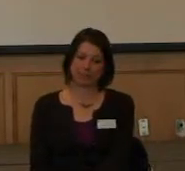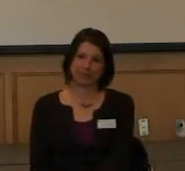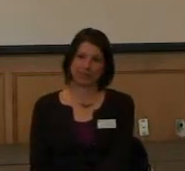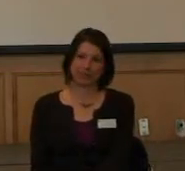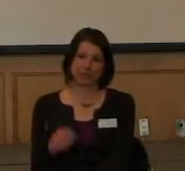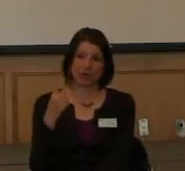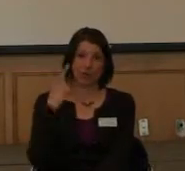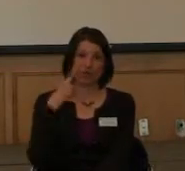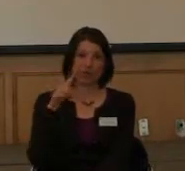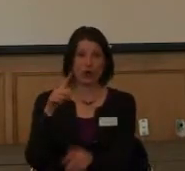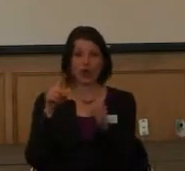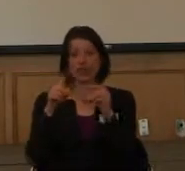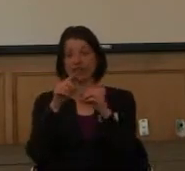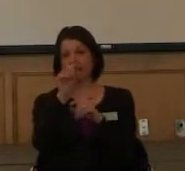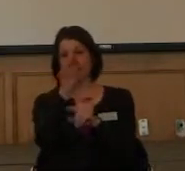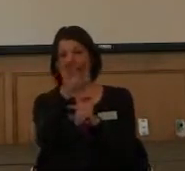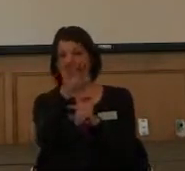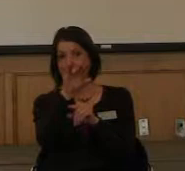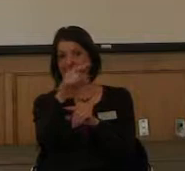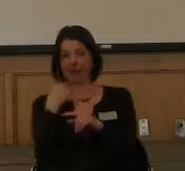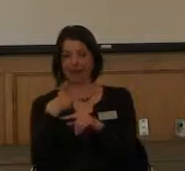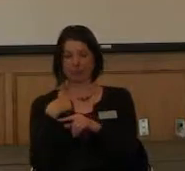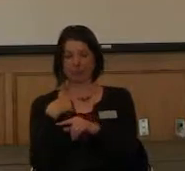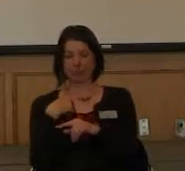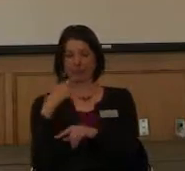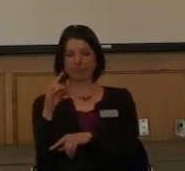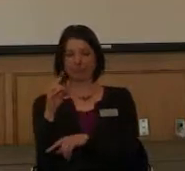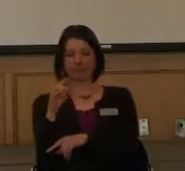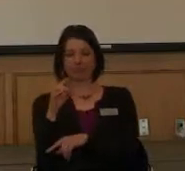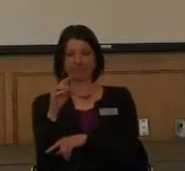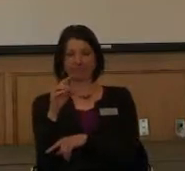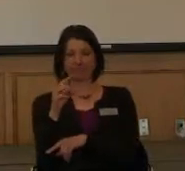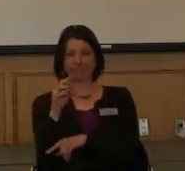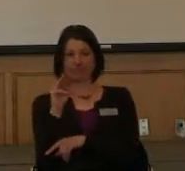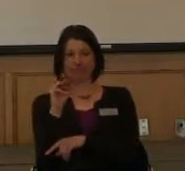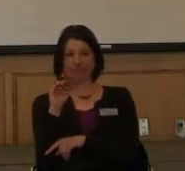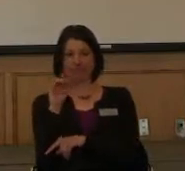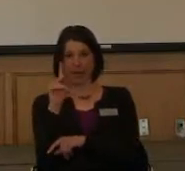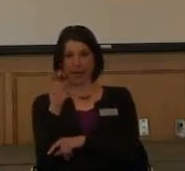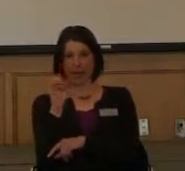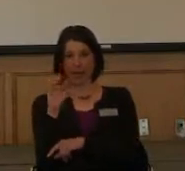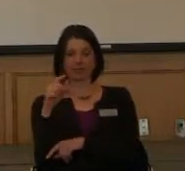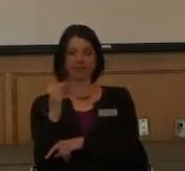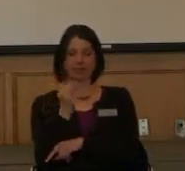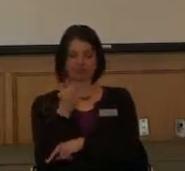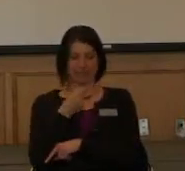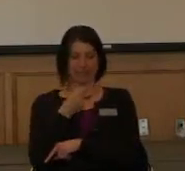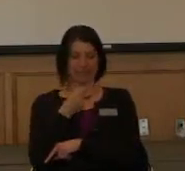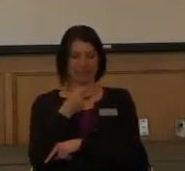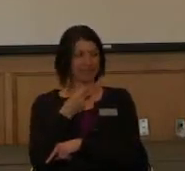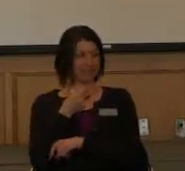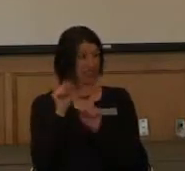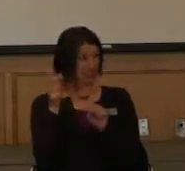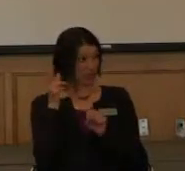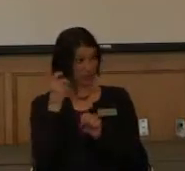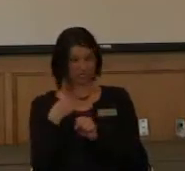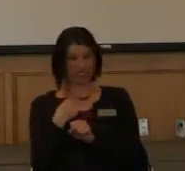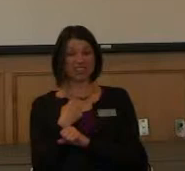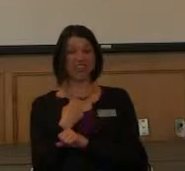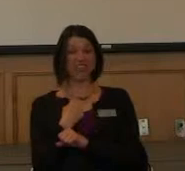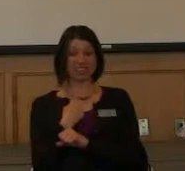For the camera's sake, I'm going to turn on the microphone. So, is that working? Okay, there it is.